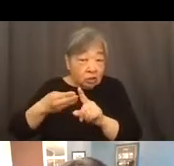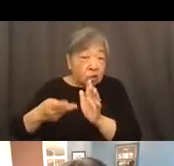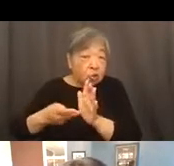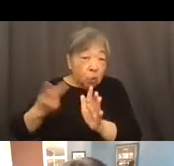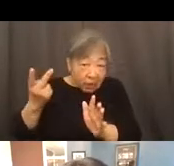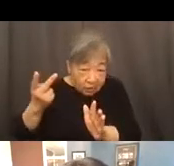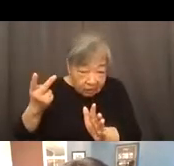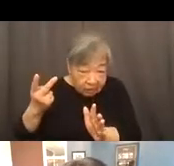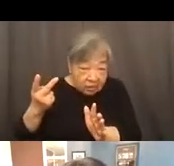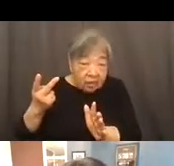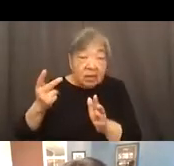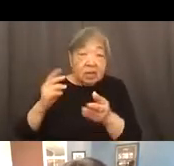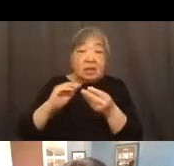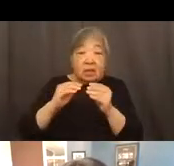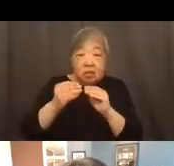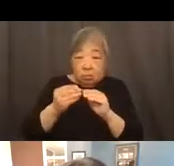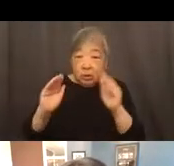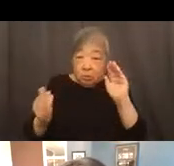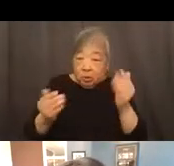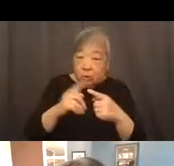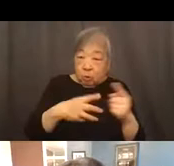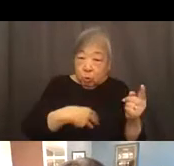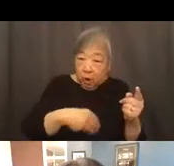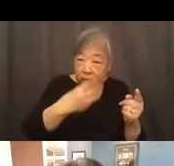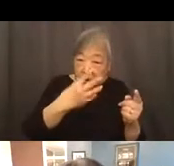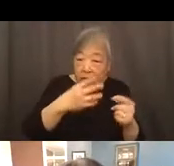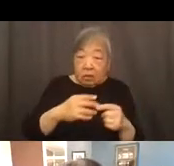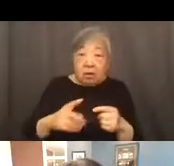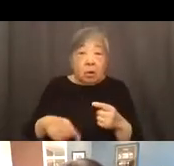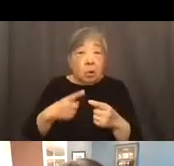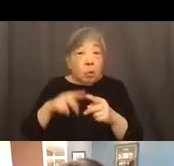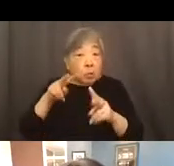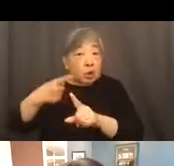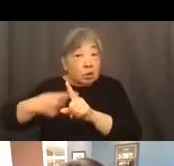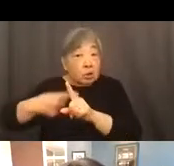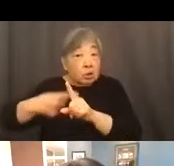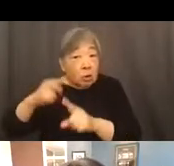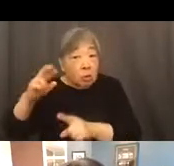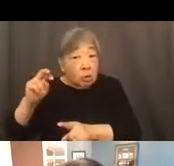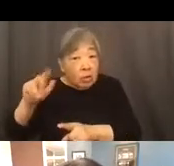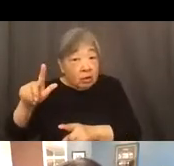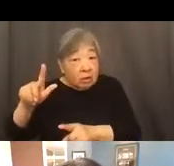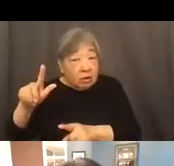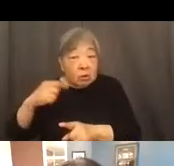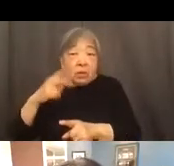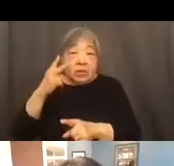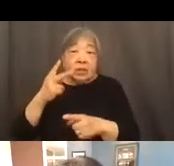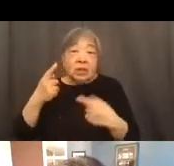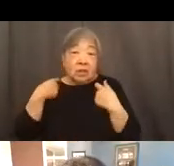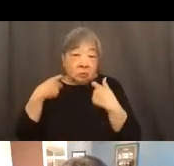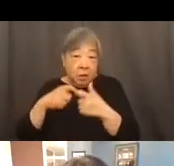the rate of white households. When we look at rent, African Americans,